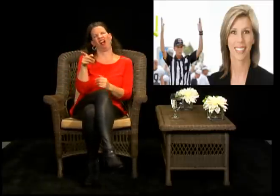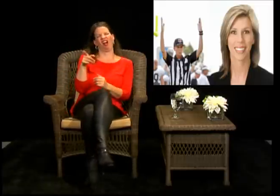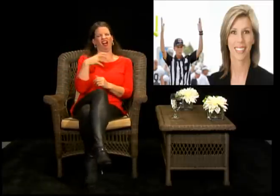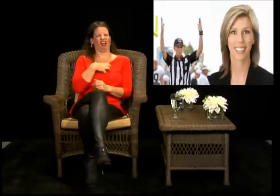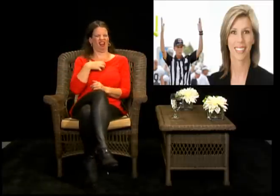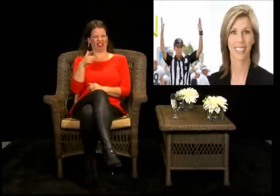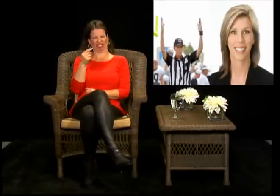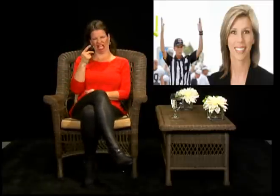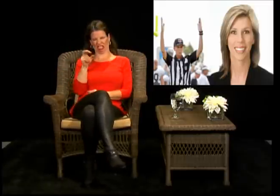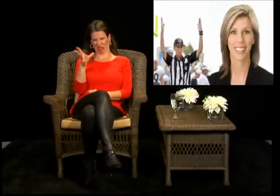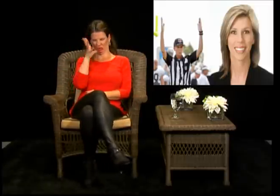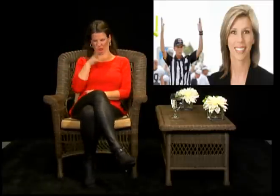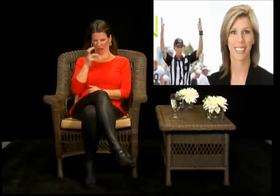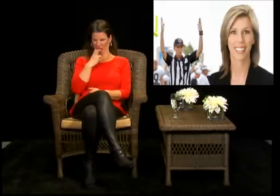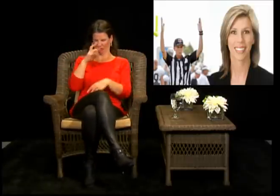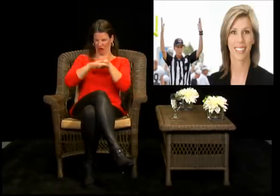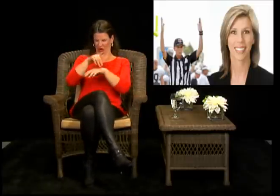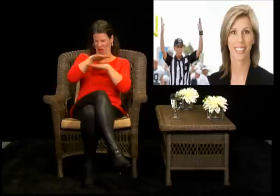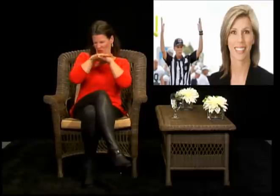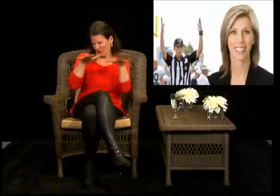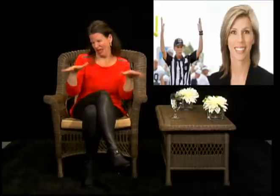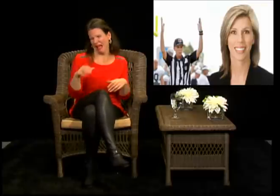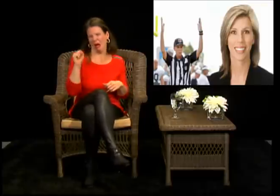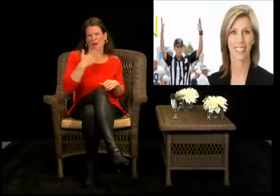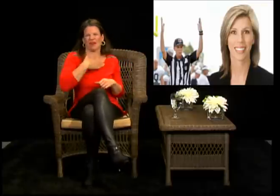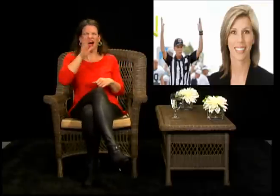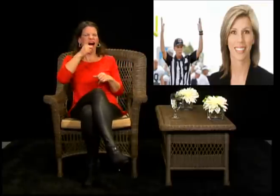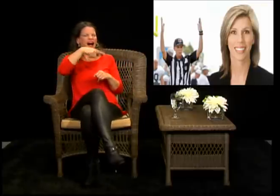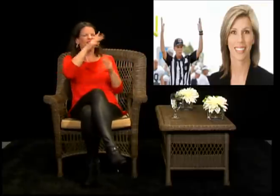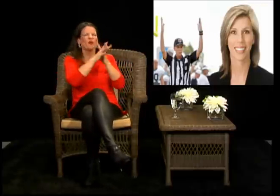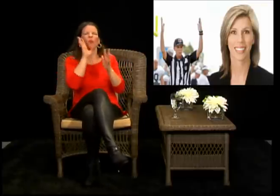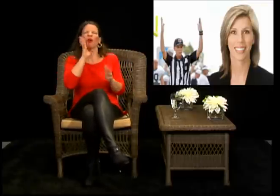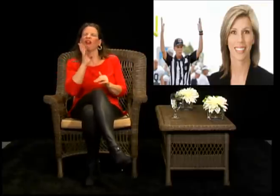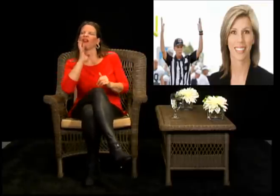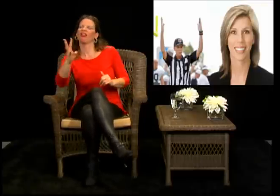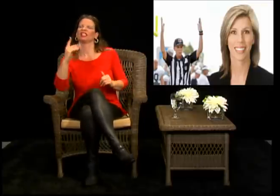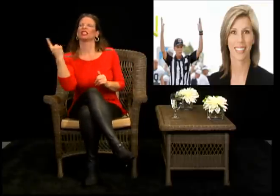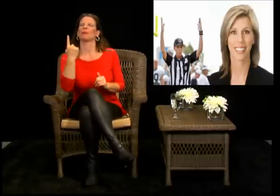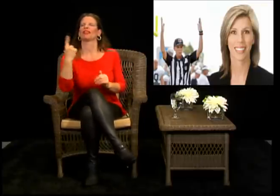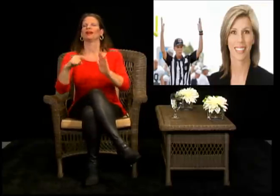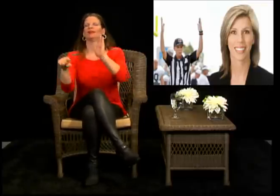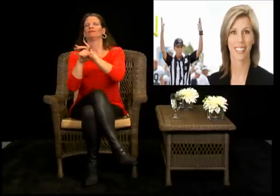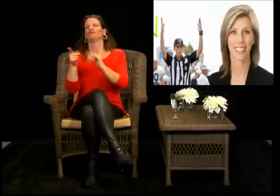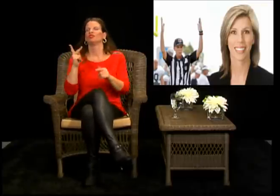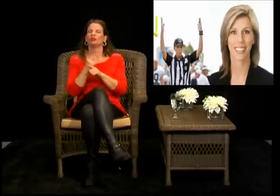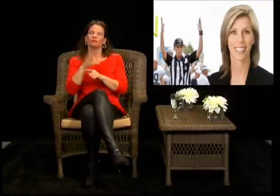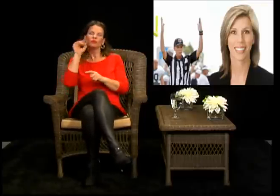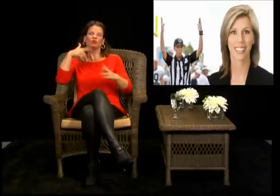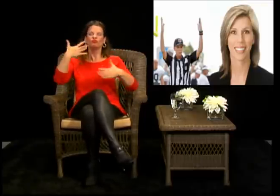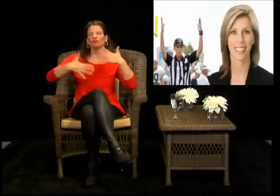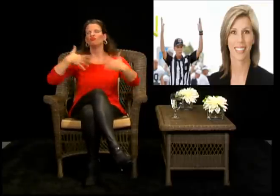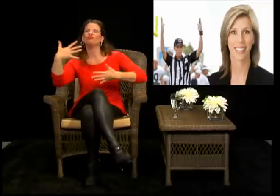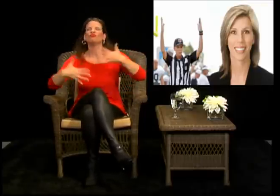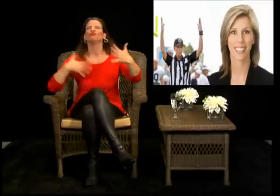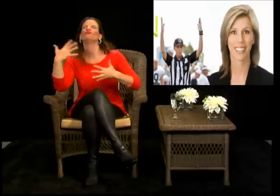as a woman and dealt with gender issues you know people have put her down because of it and